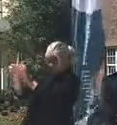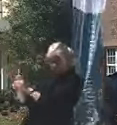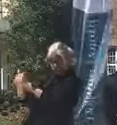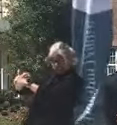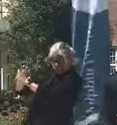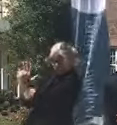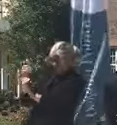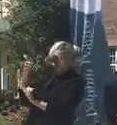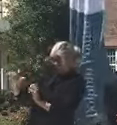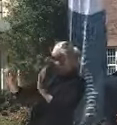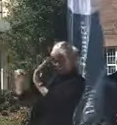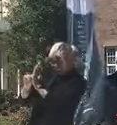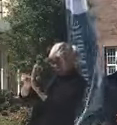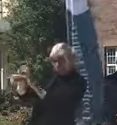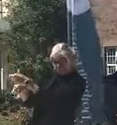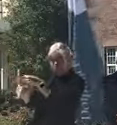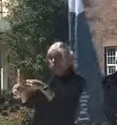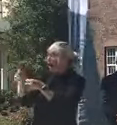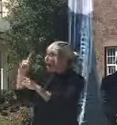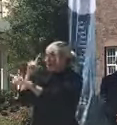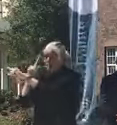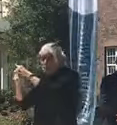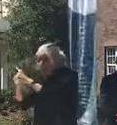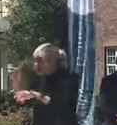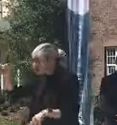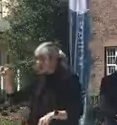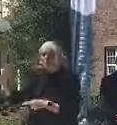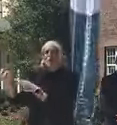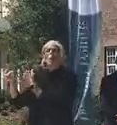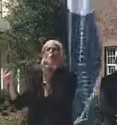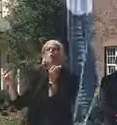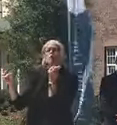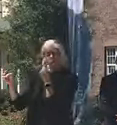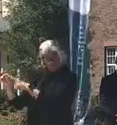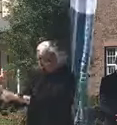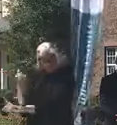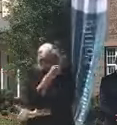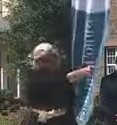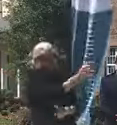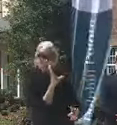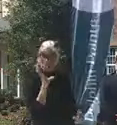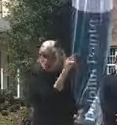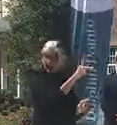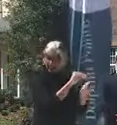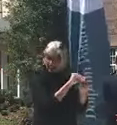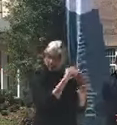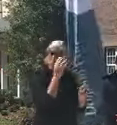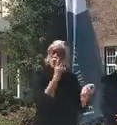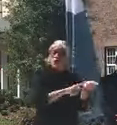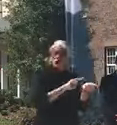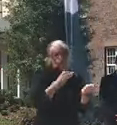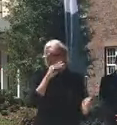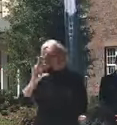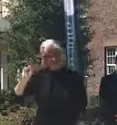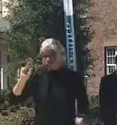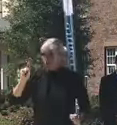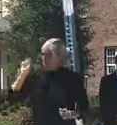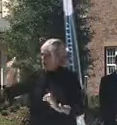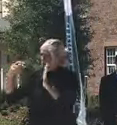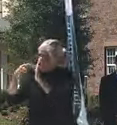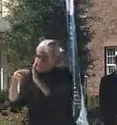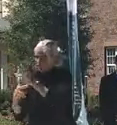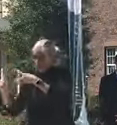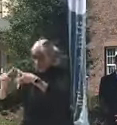COVID-positive patient does not get sent back to a long-term care facility unless they've had two consecutive negative tests.